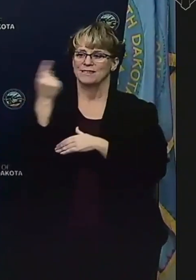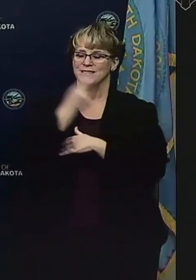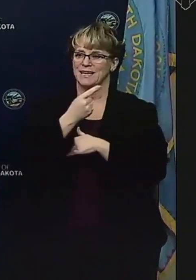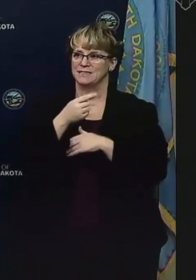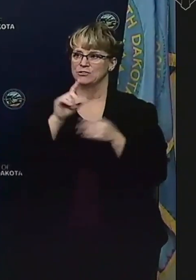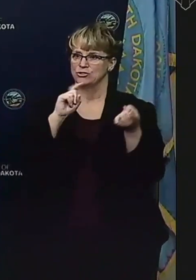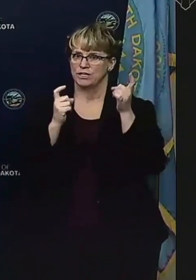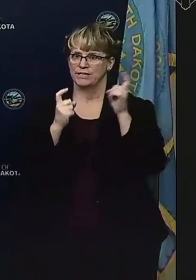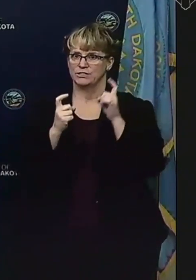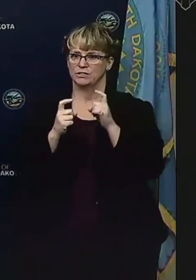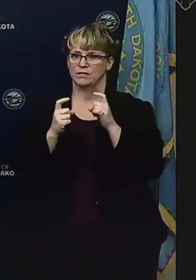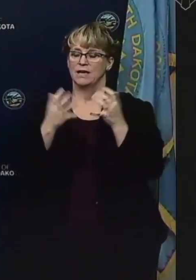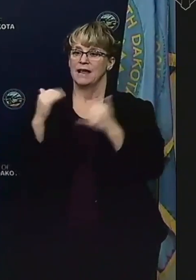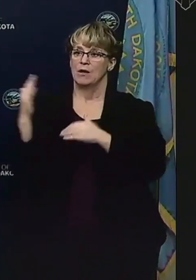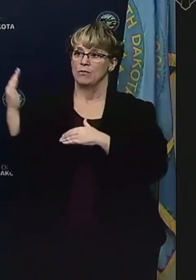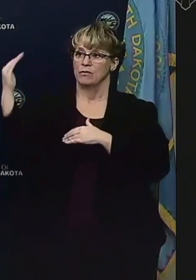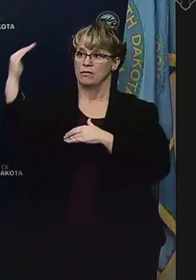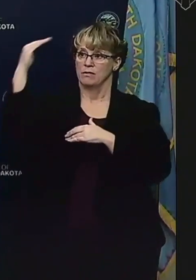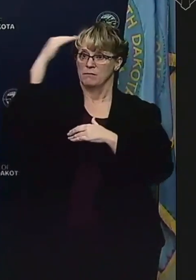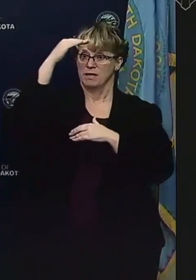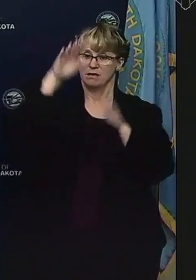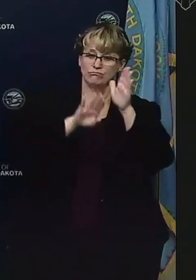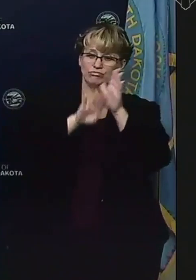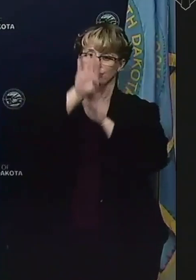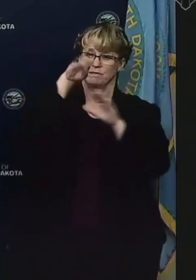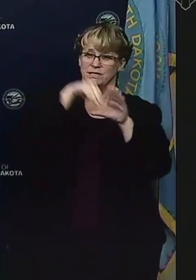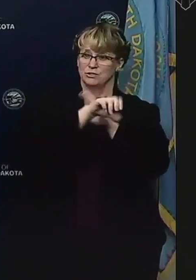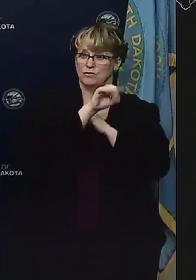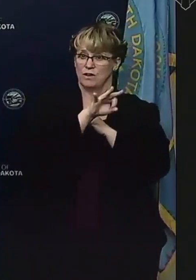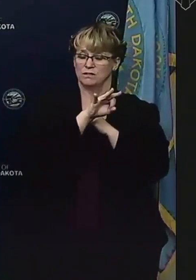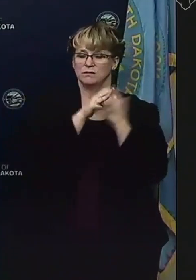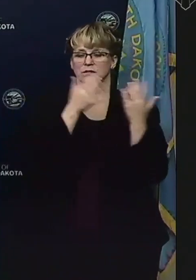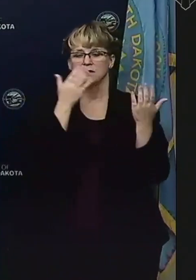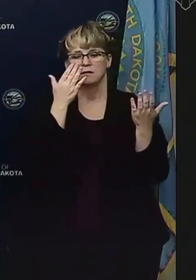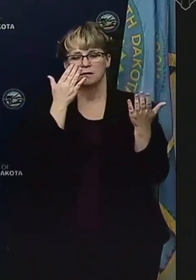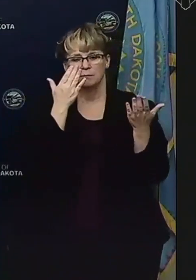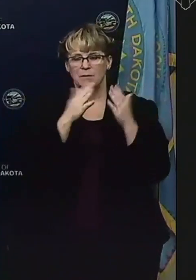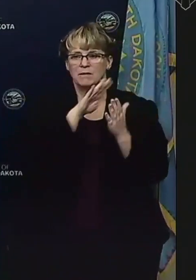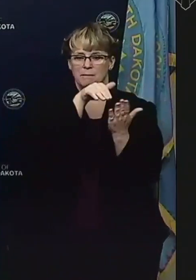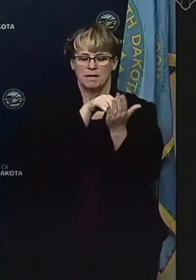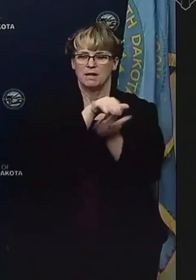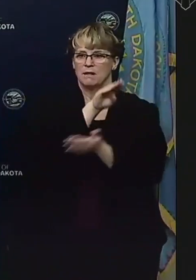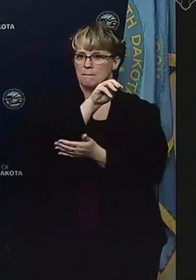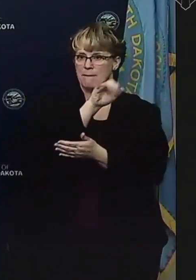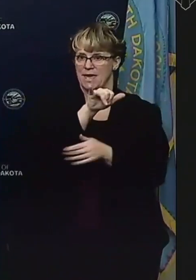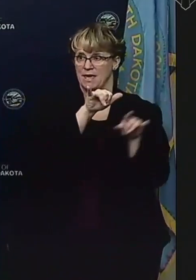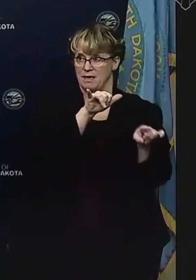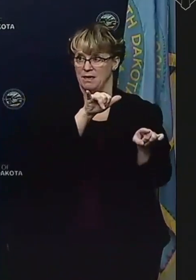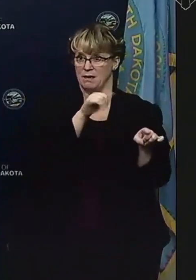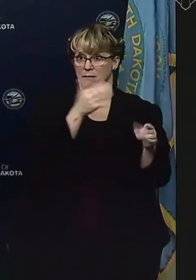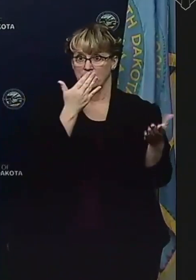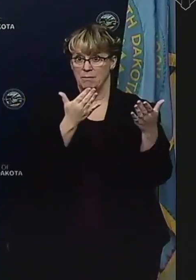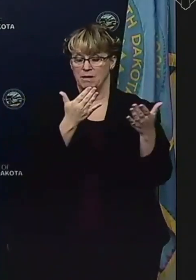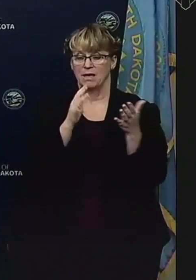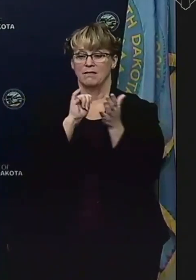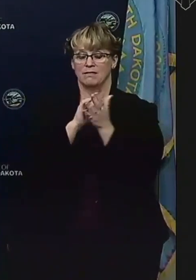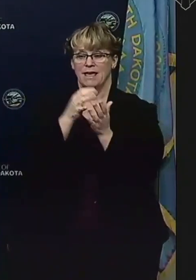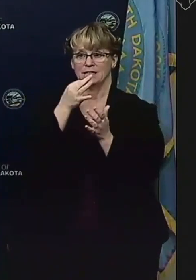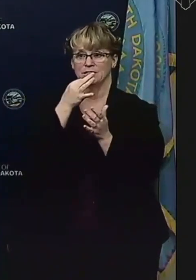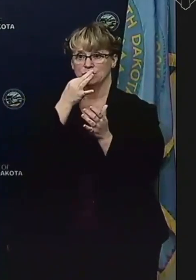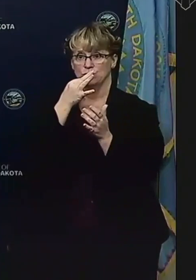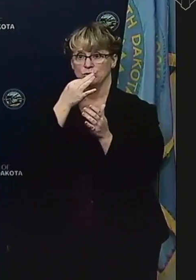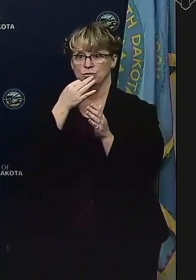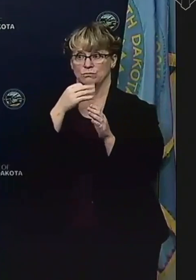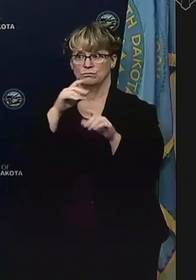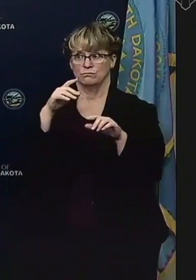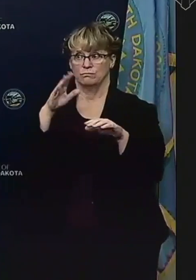It looks like the peak in Sioux Falls in that area will likely be in the middle of May. That is a couple of weeks quicker than originally